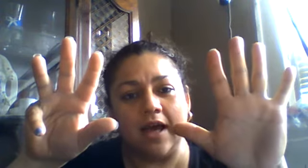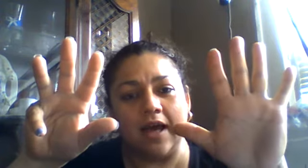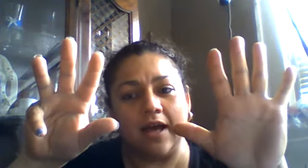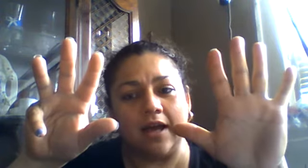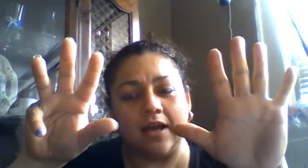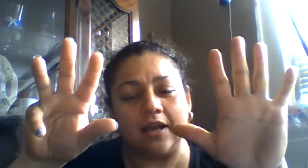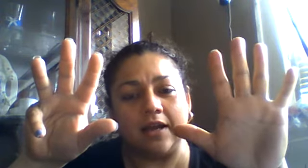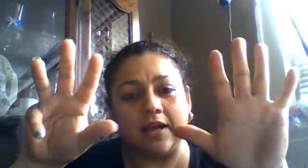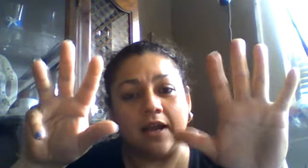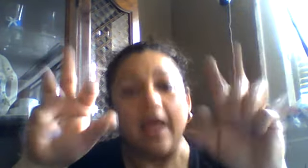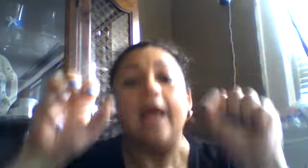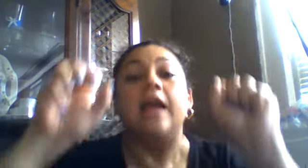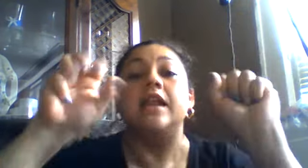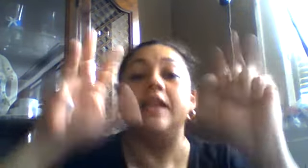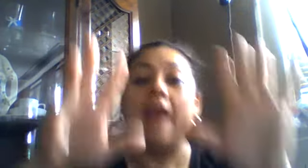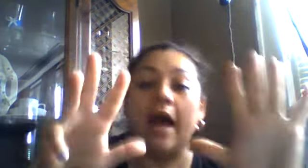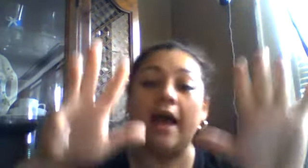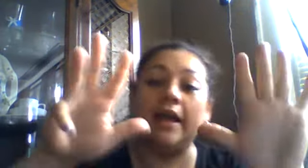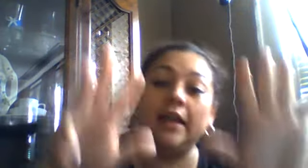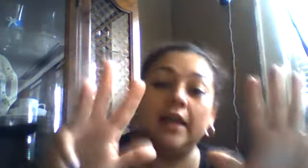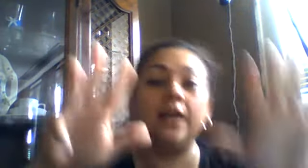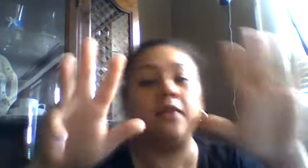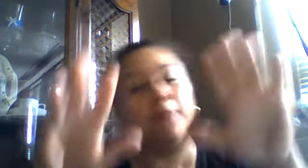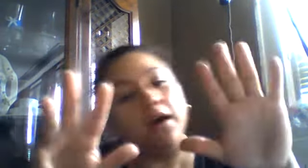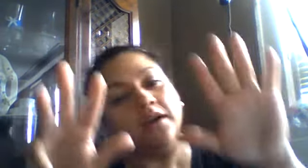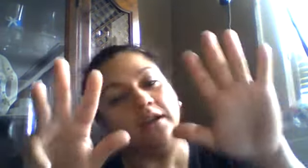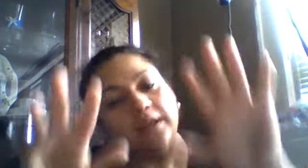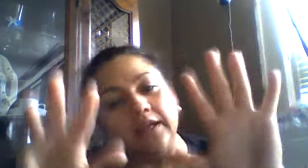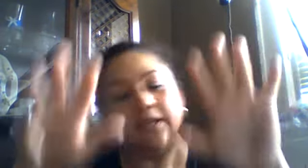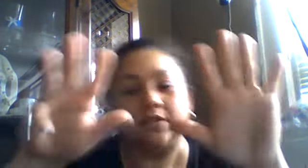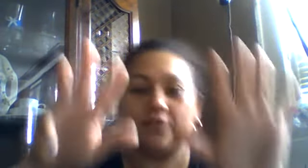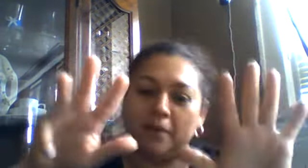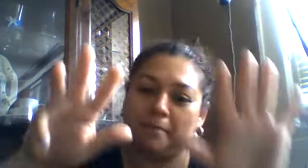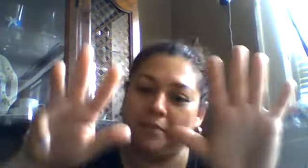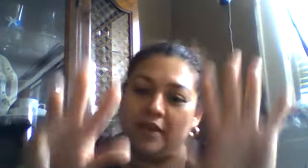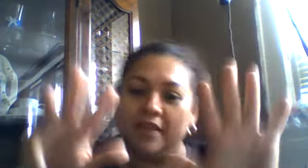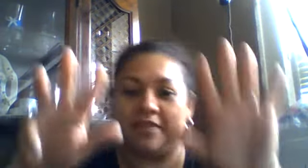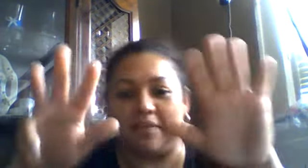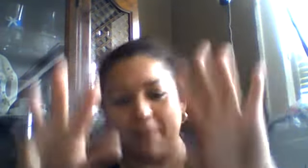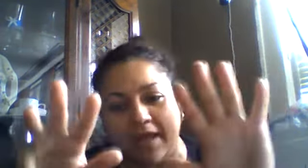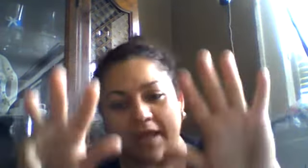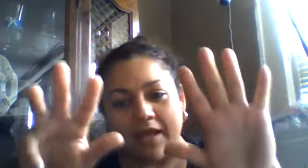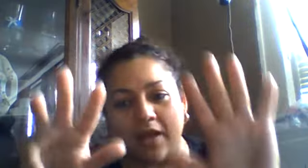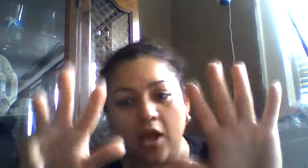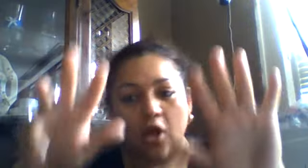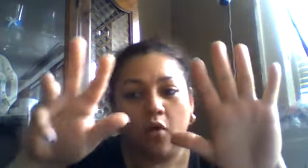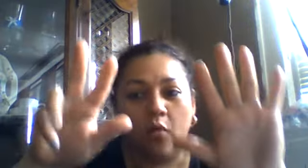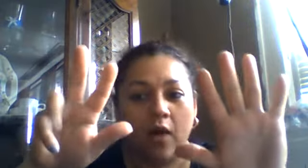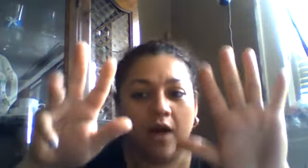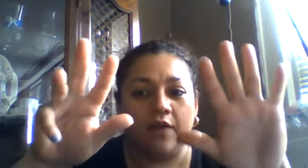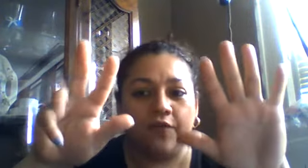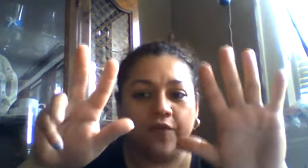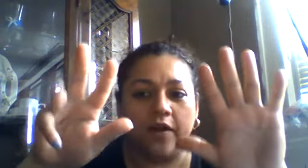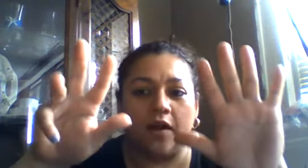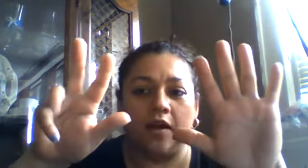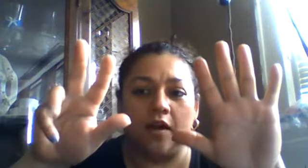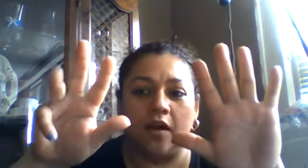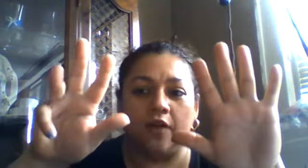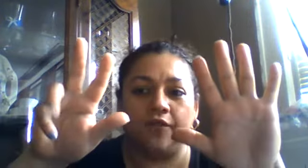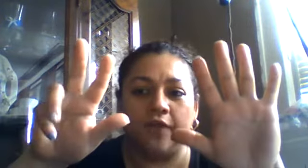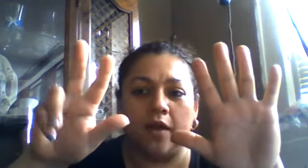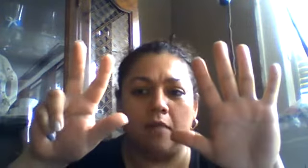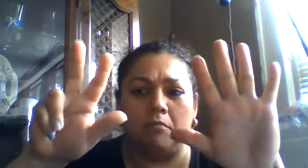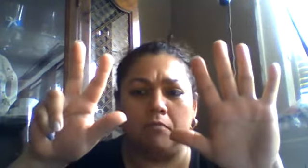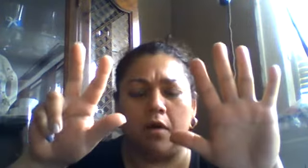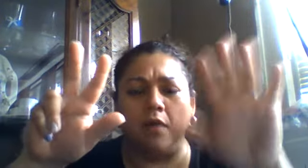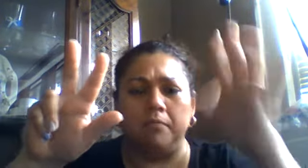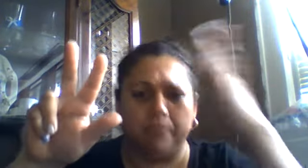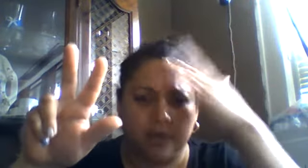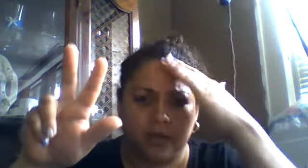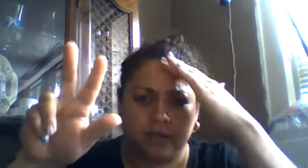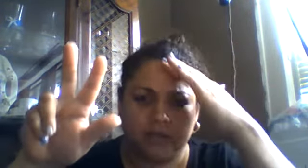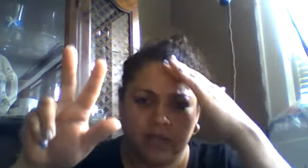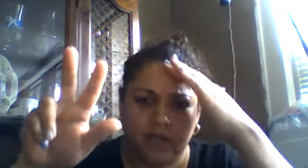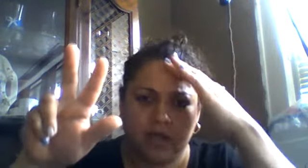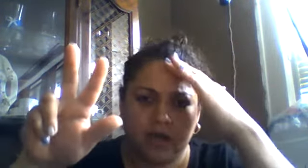nine little monkeys jumping in the bed one fell off and bump his head